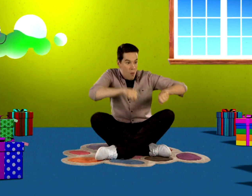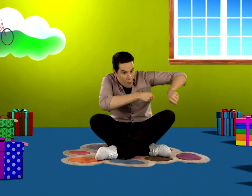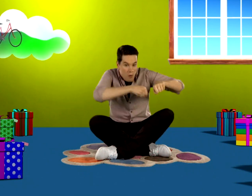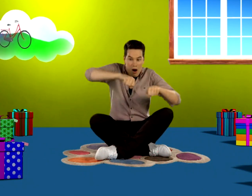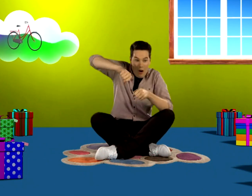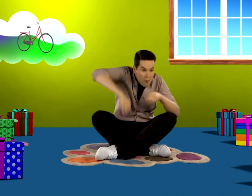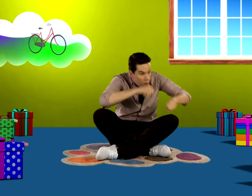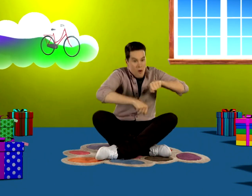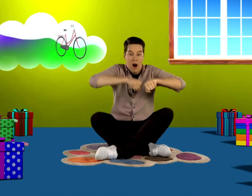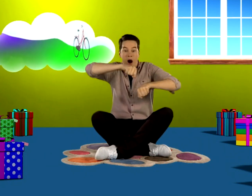A mountain bike.